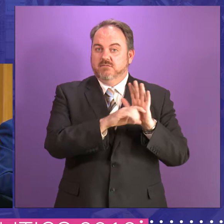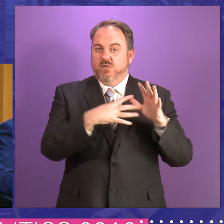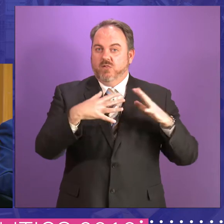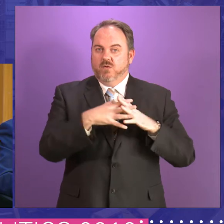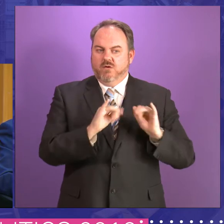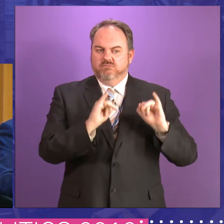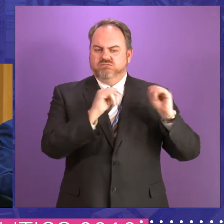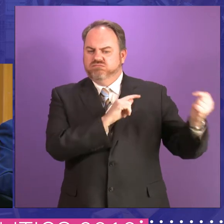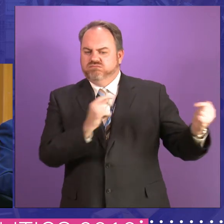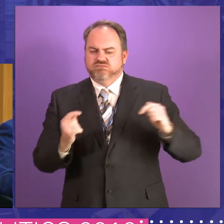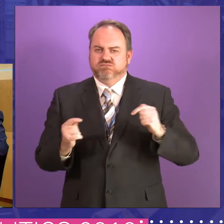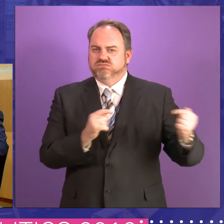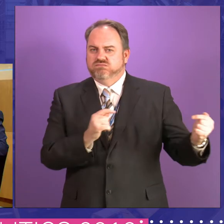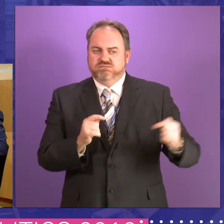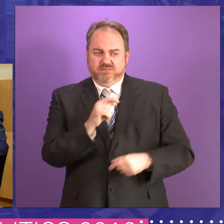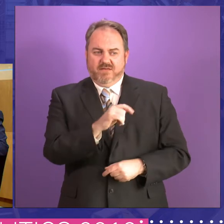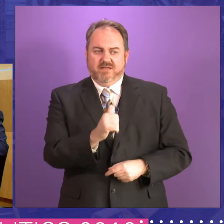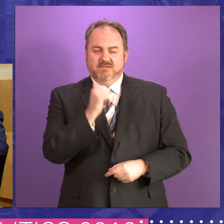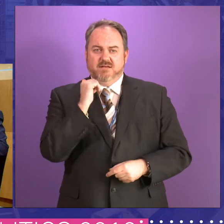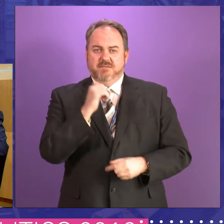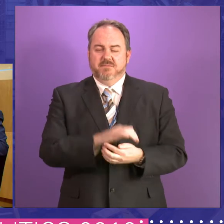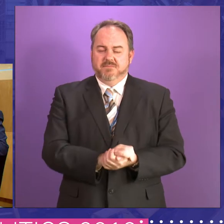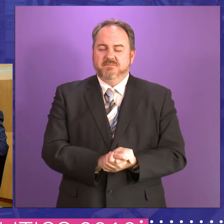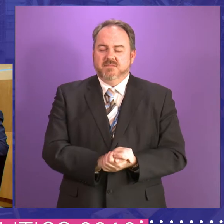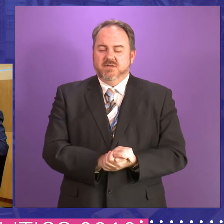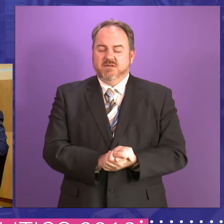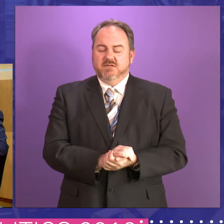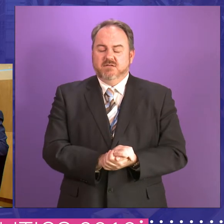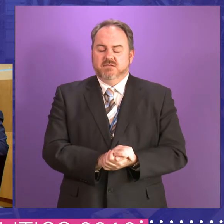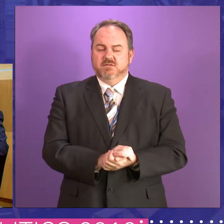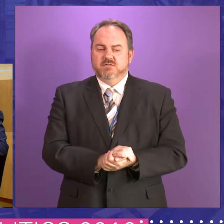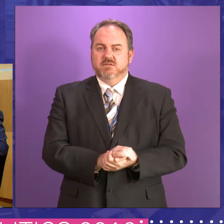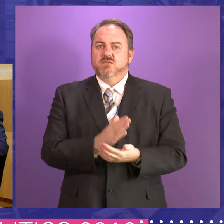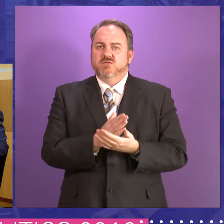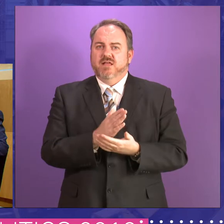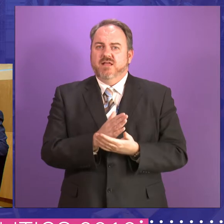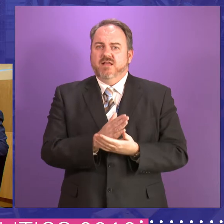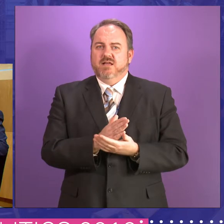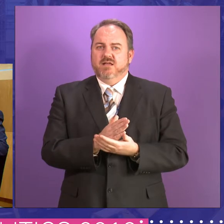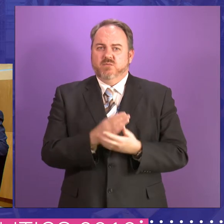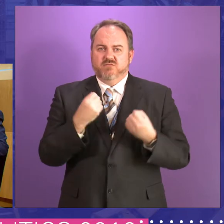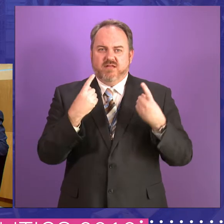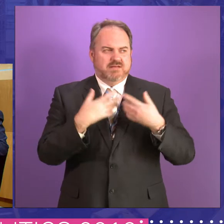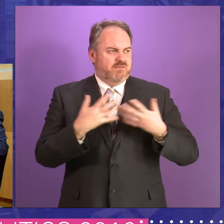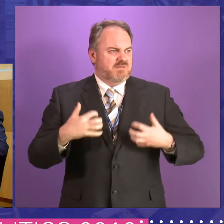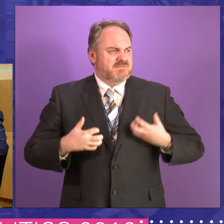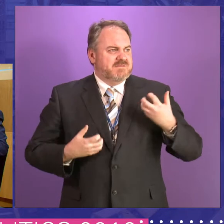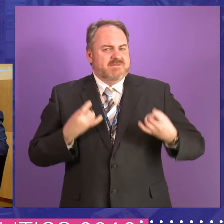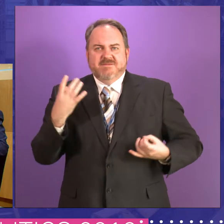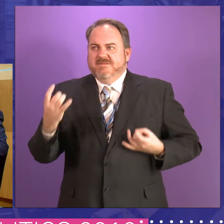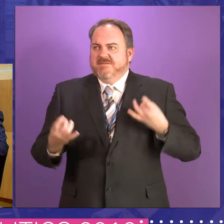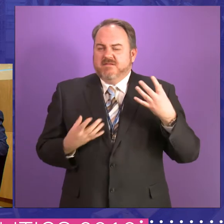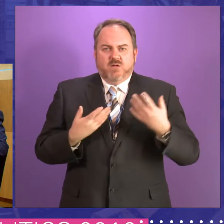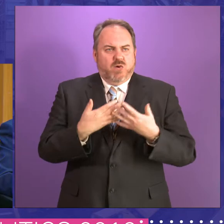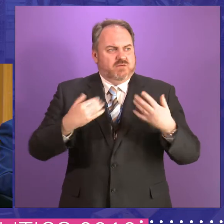early days, when it seemed that everybody was up in arms about it and a lot of Scotland wasn't